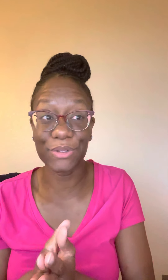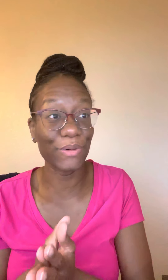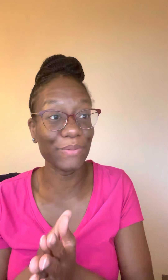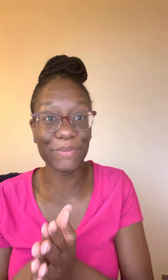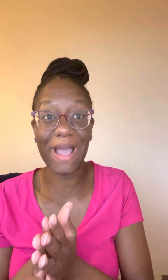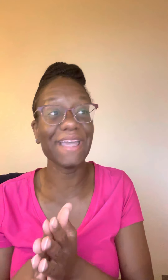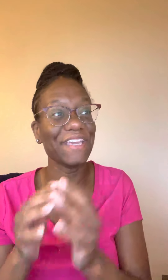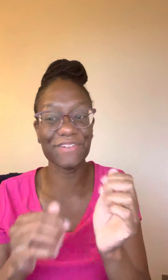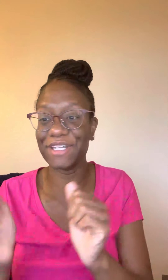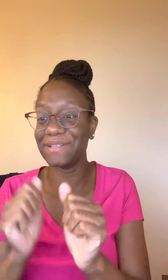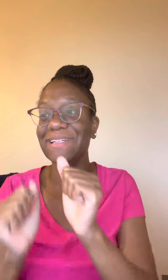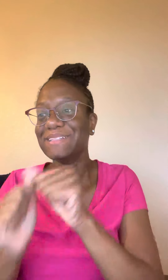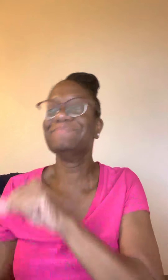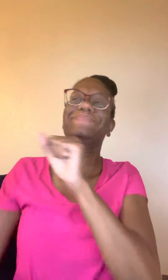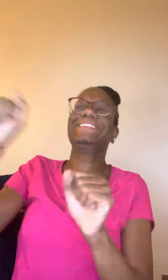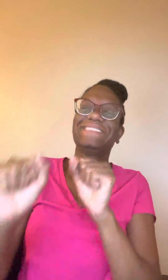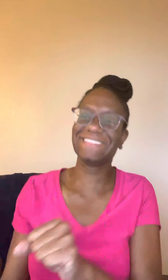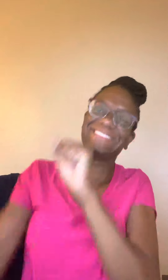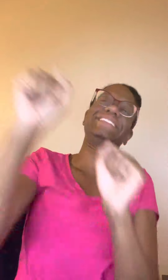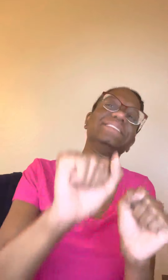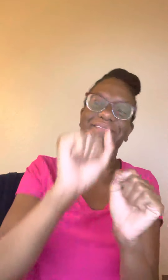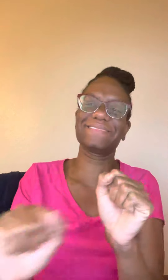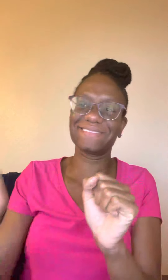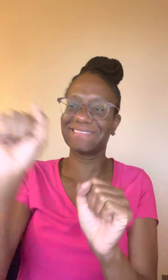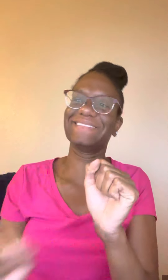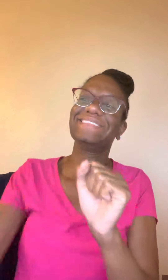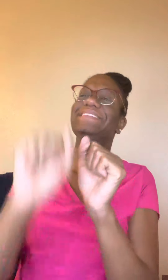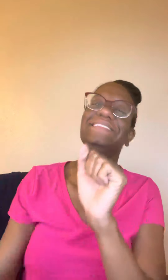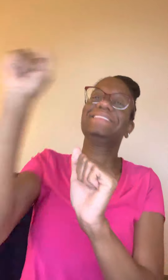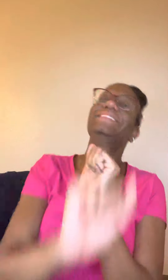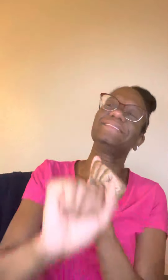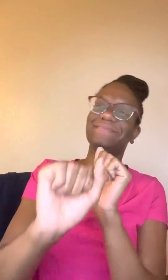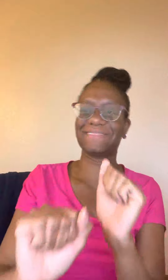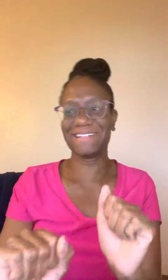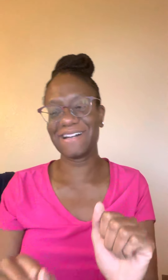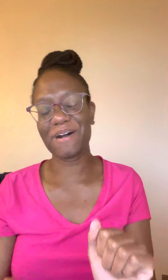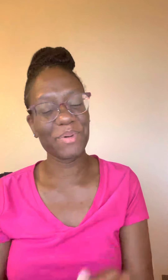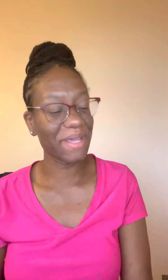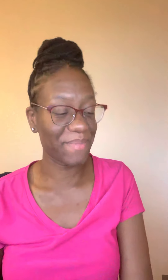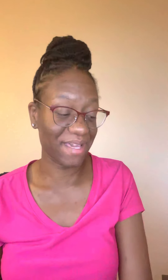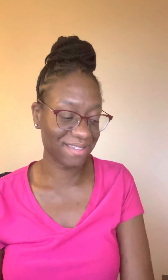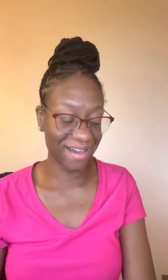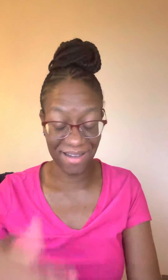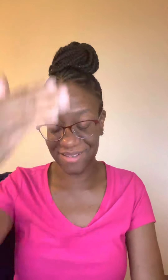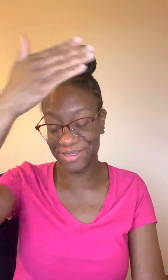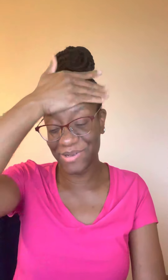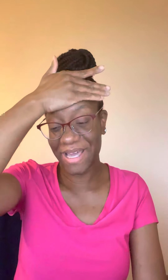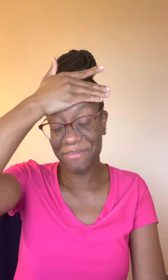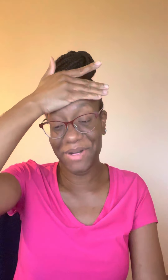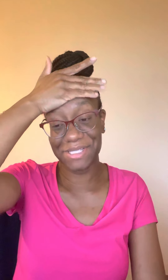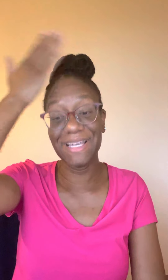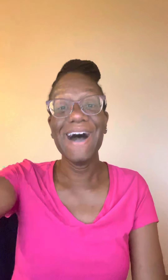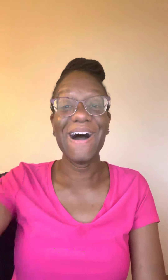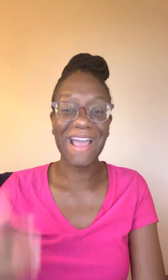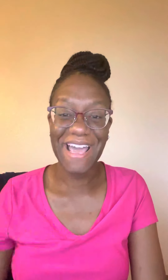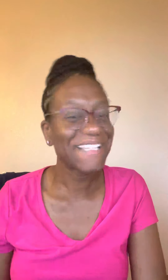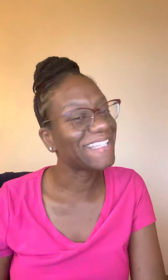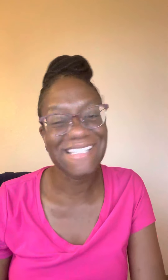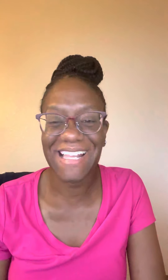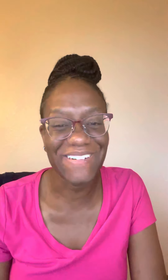glory, right? Even in up on that man's car, Lord have mercy. Okay. So that's all I